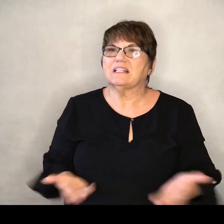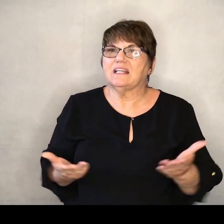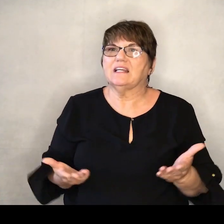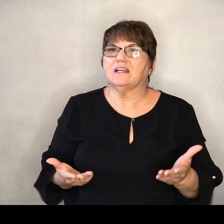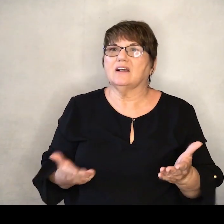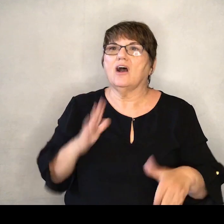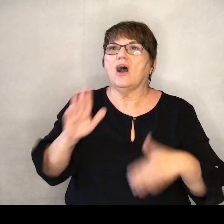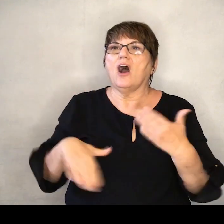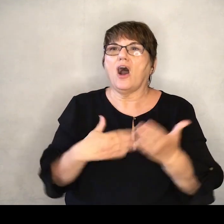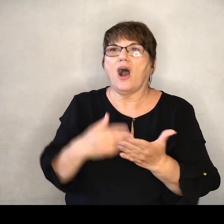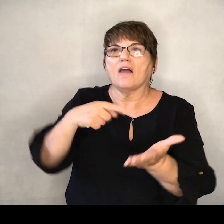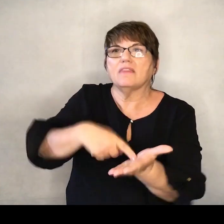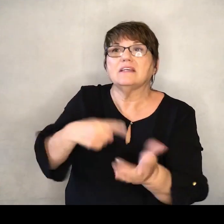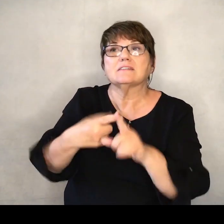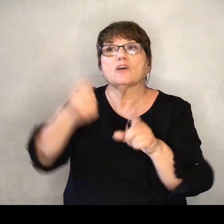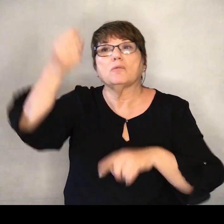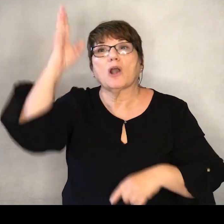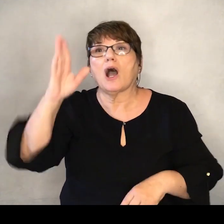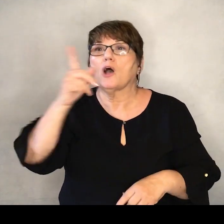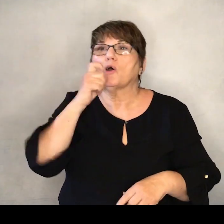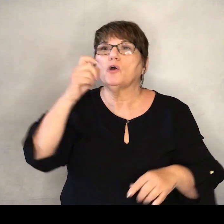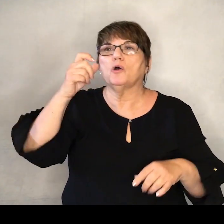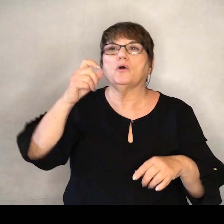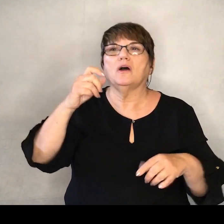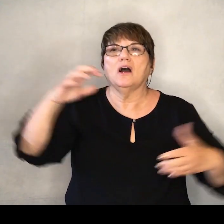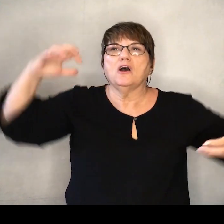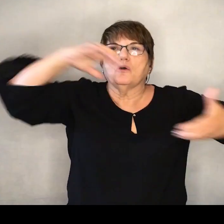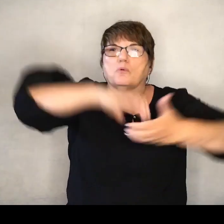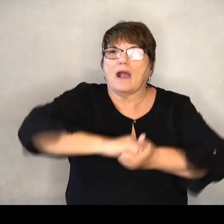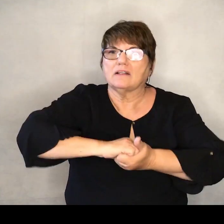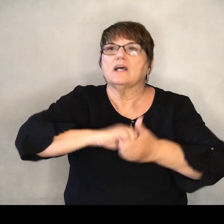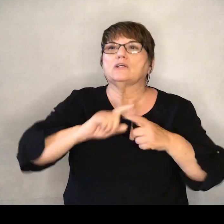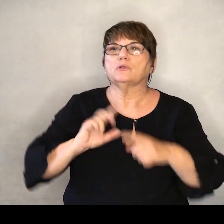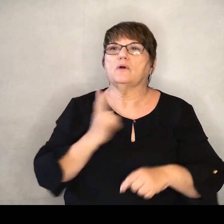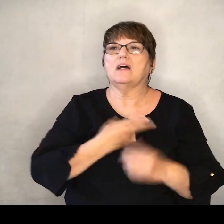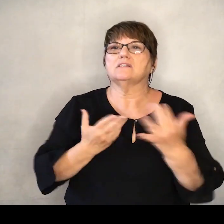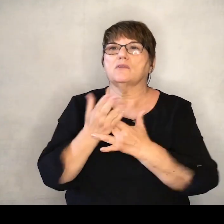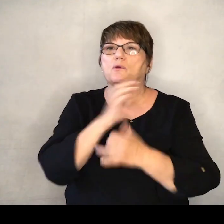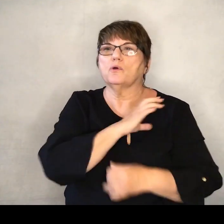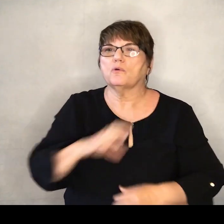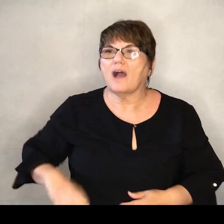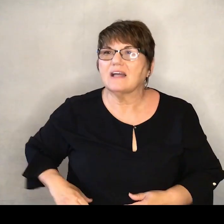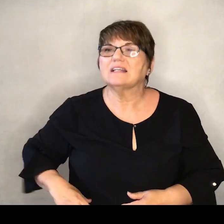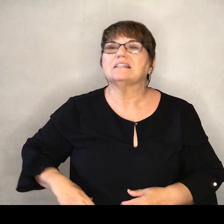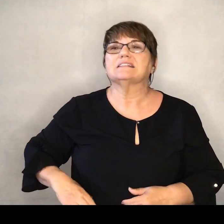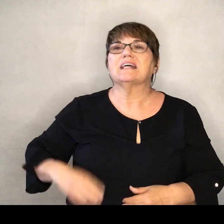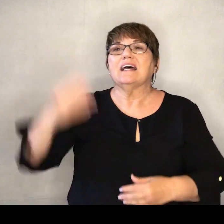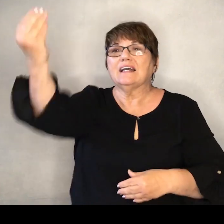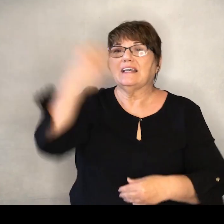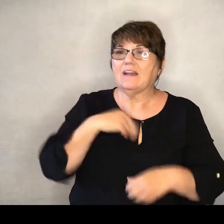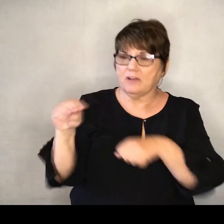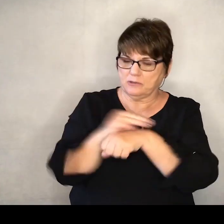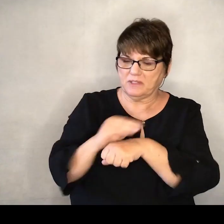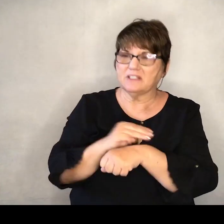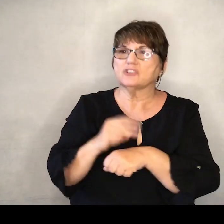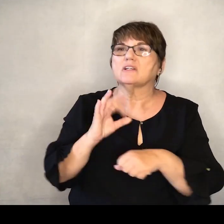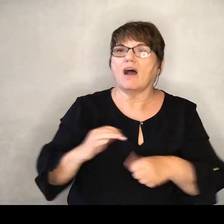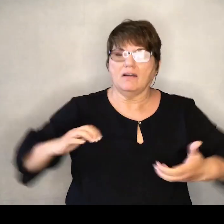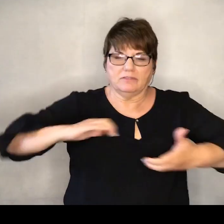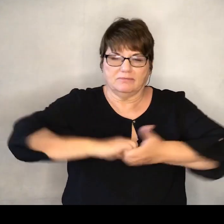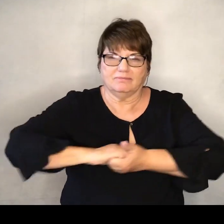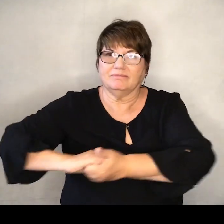All this from God who reconciled us to himself through Christ. And gave us the ministry of reconciliation.